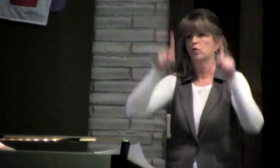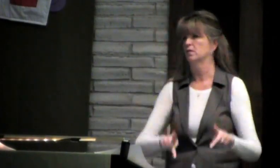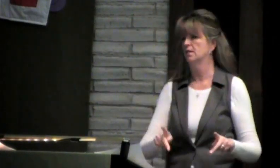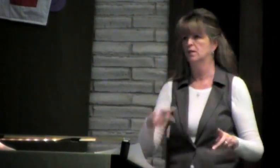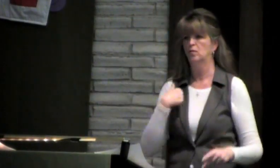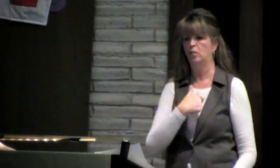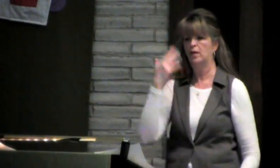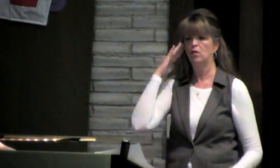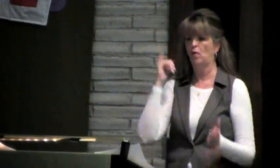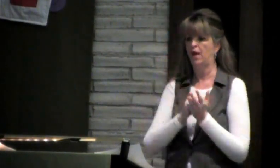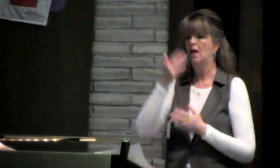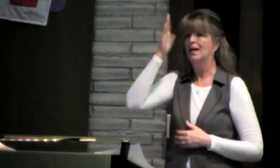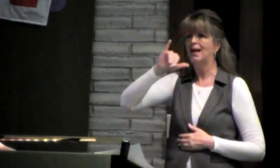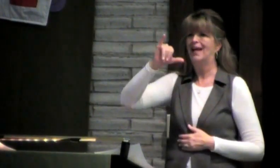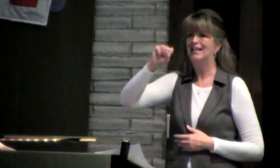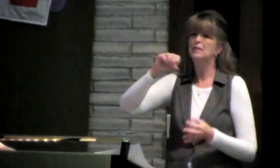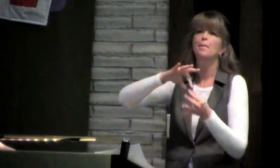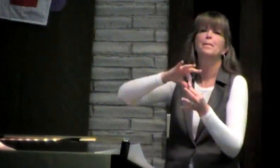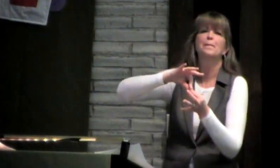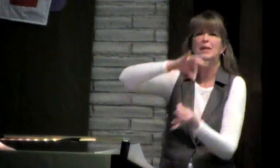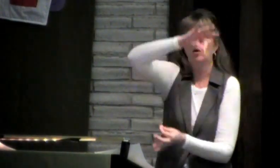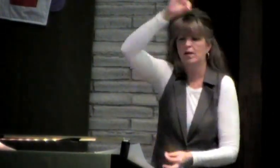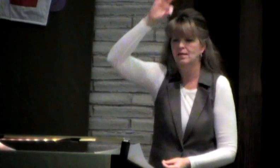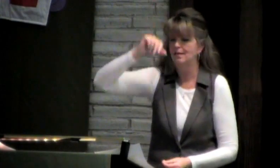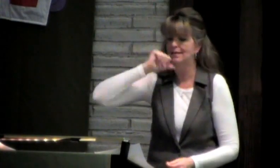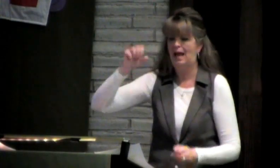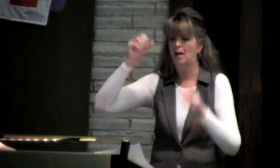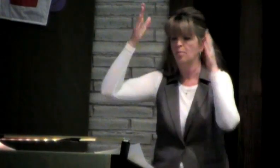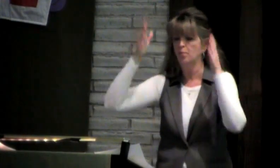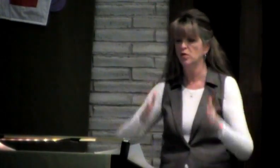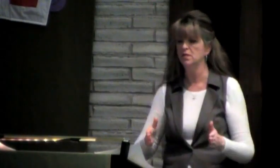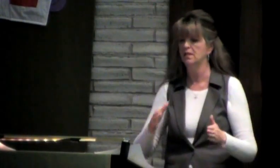We know that God is not a person. We know that God is a spirit.